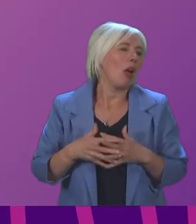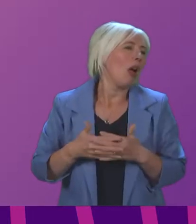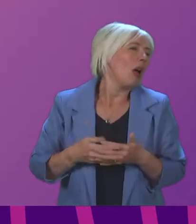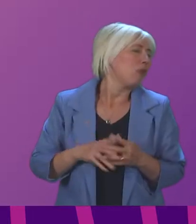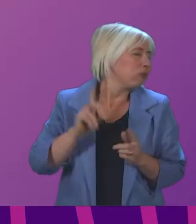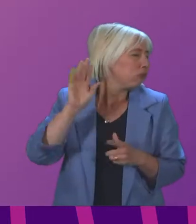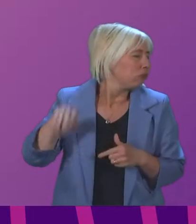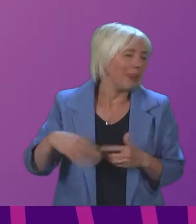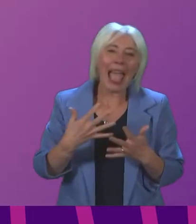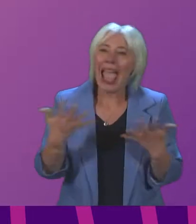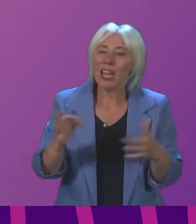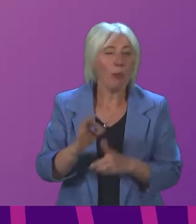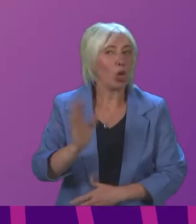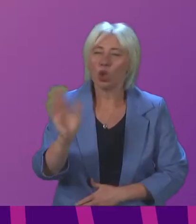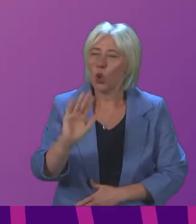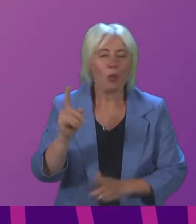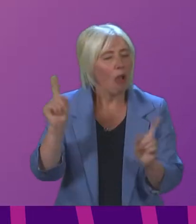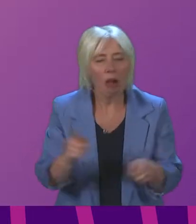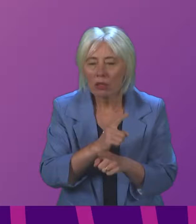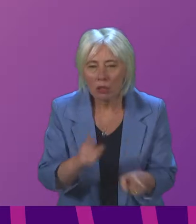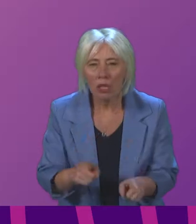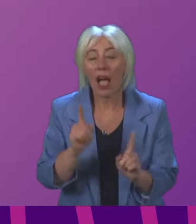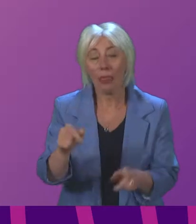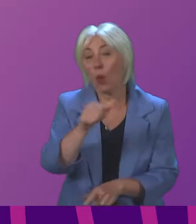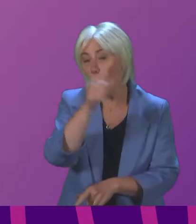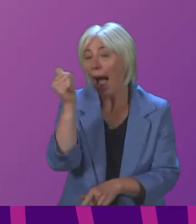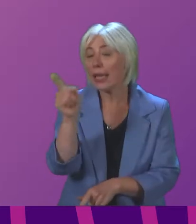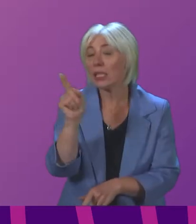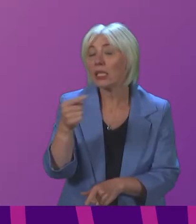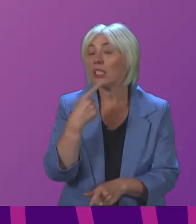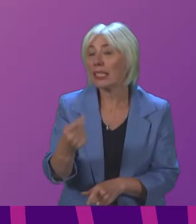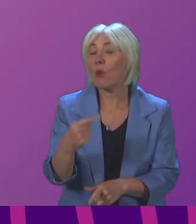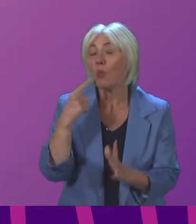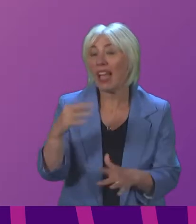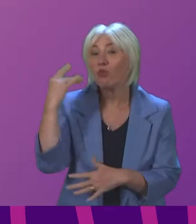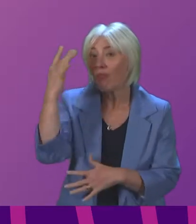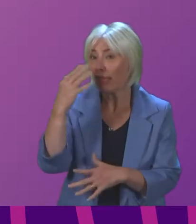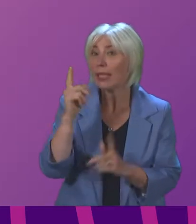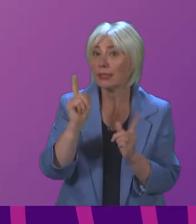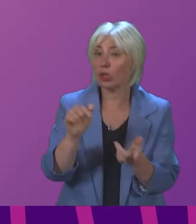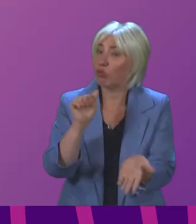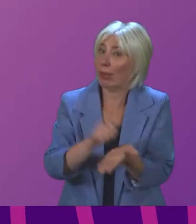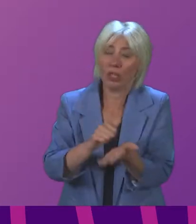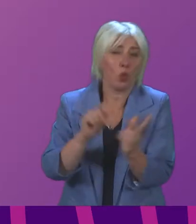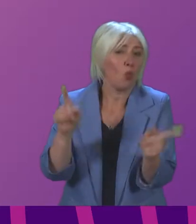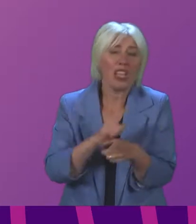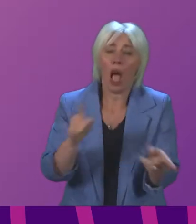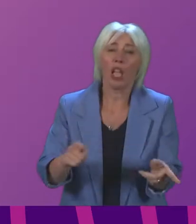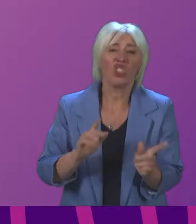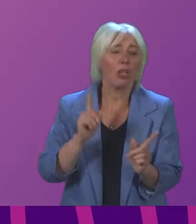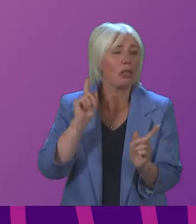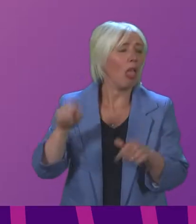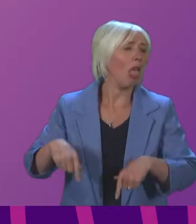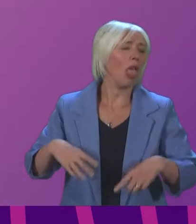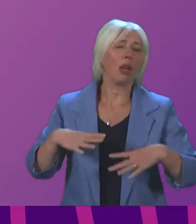particular stage and I think those are particularly wise words for us to reflect on in this debate because